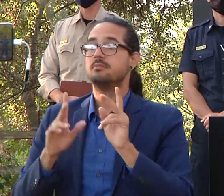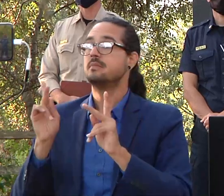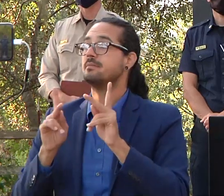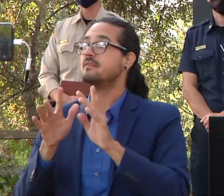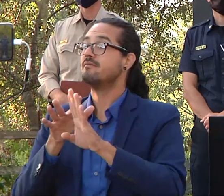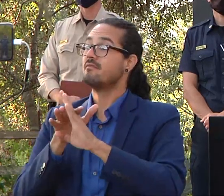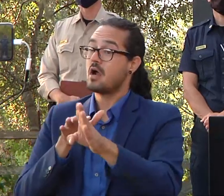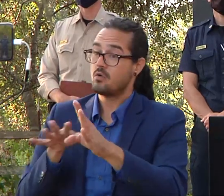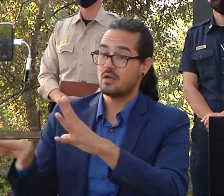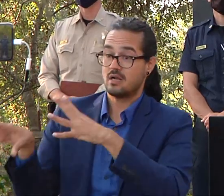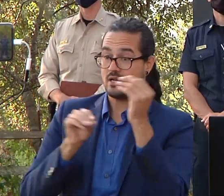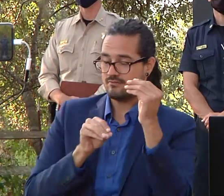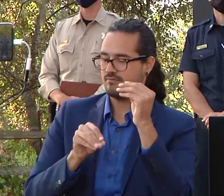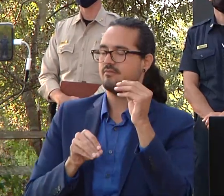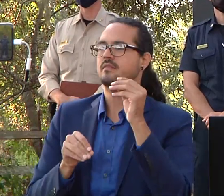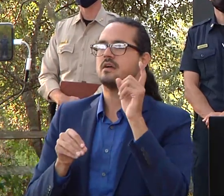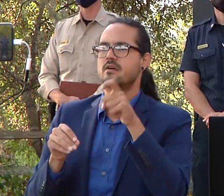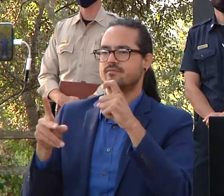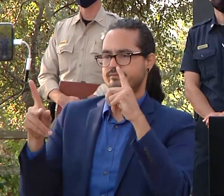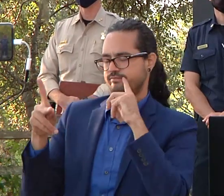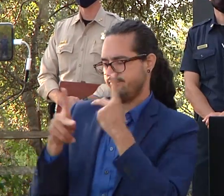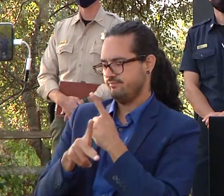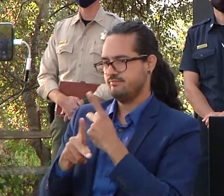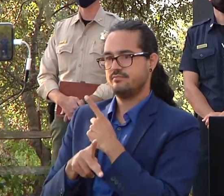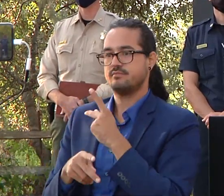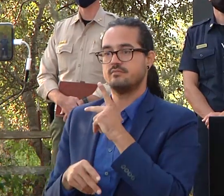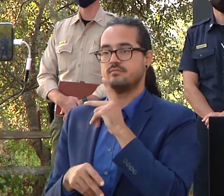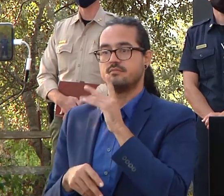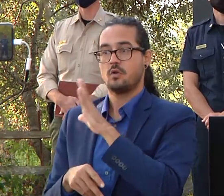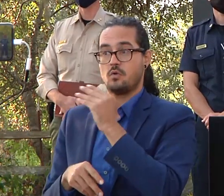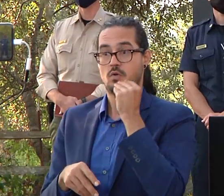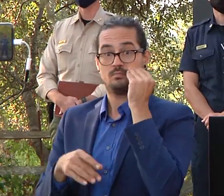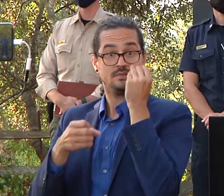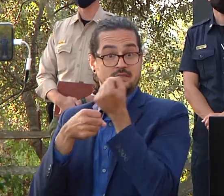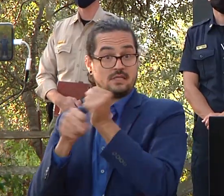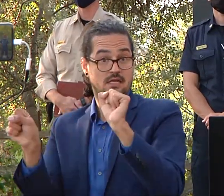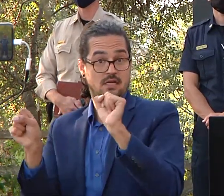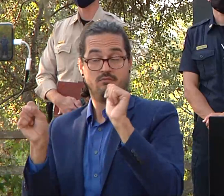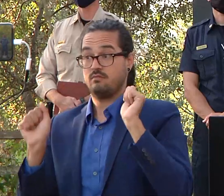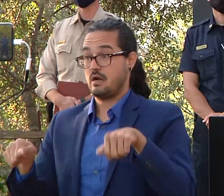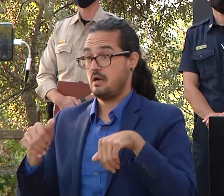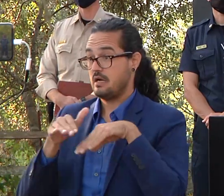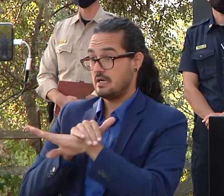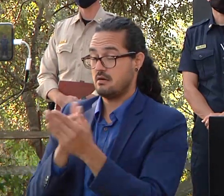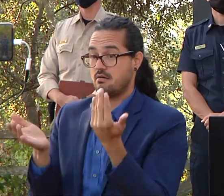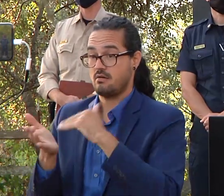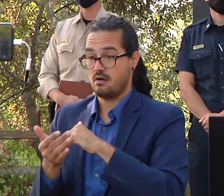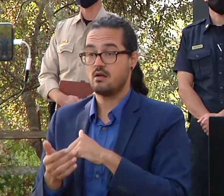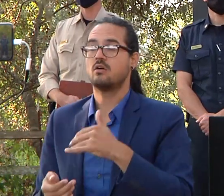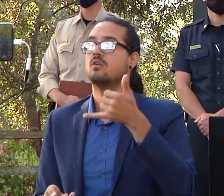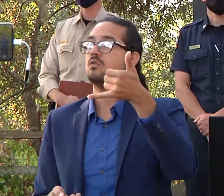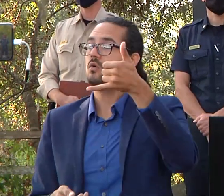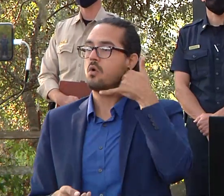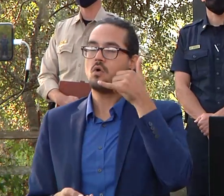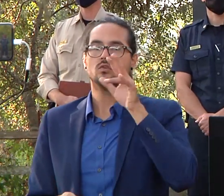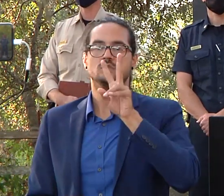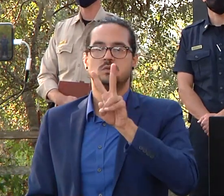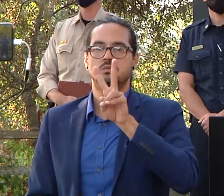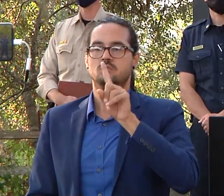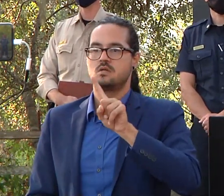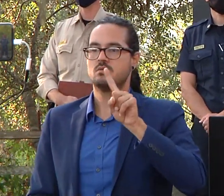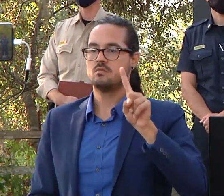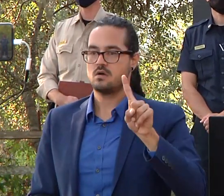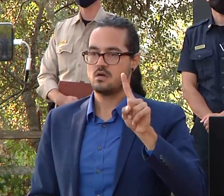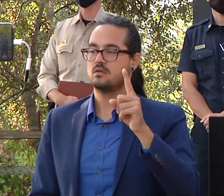home is now accessible in our areas that i just described additionally you can call 211 to learn if your address is included in